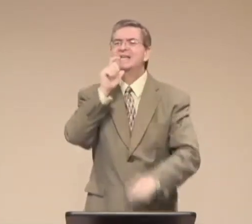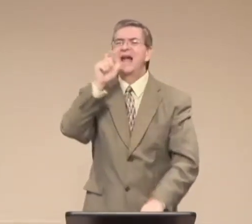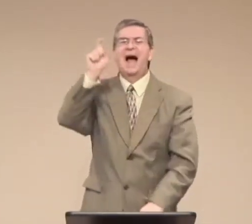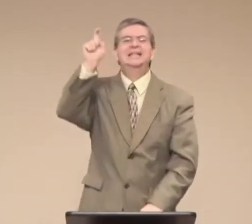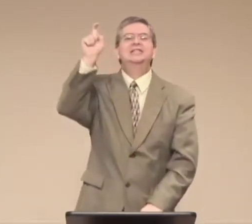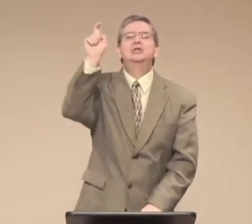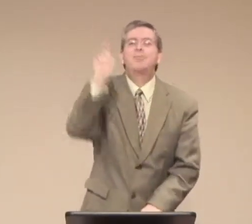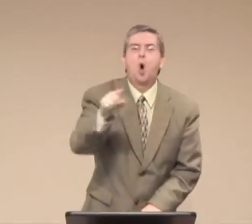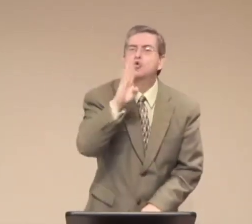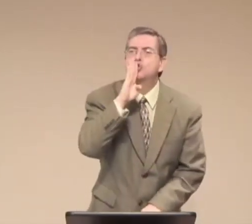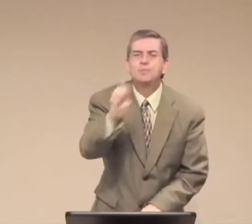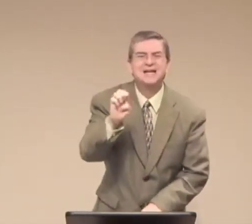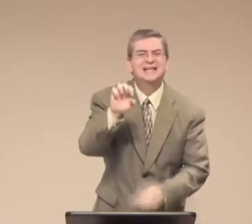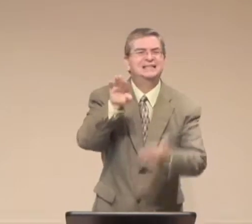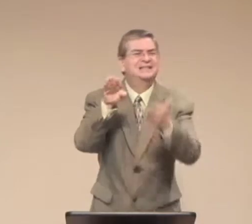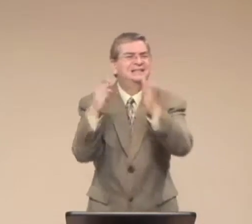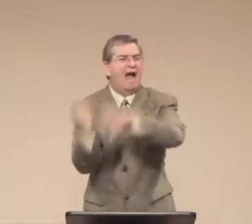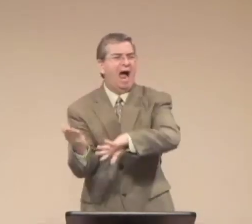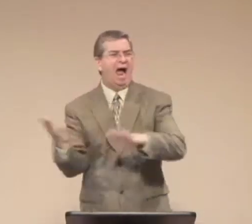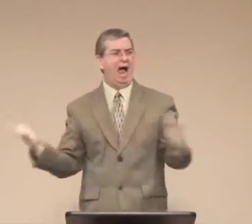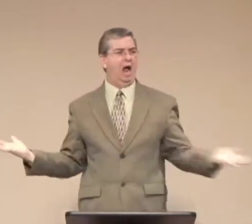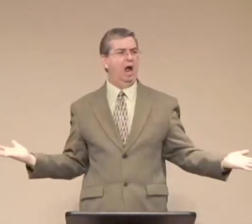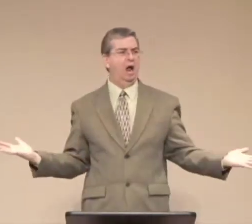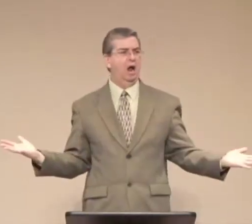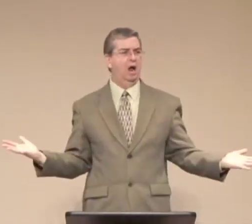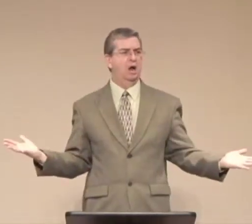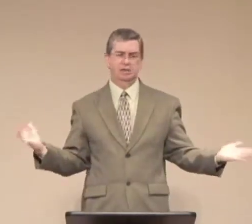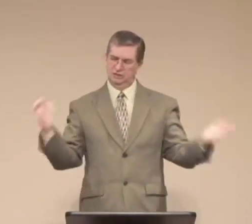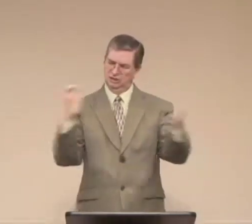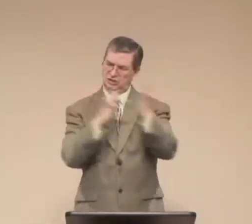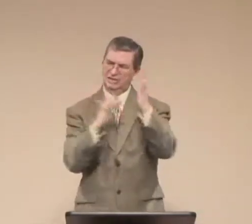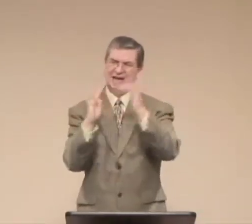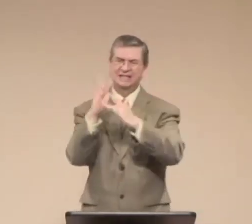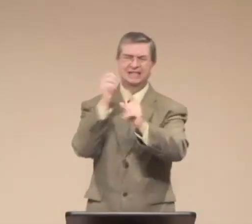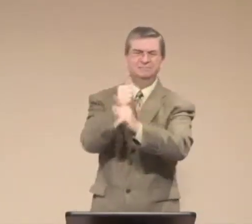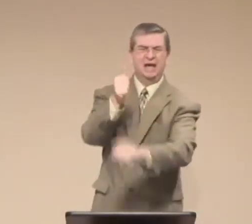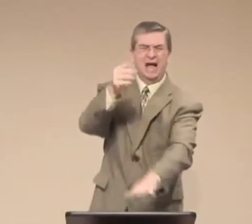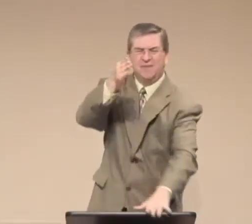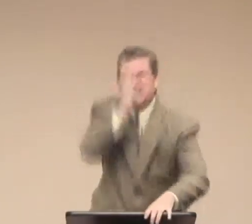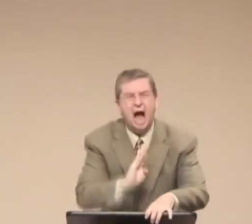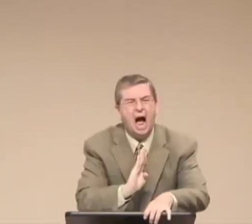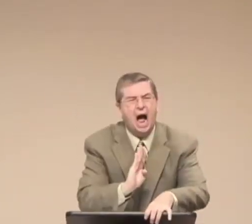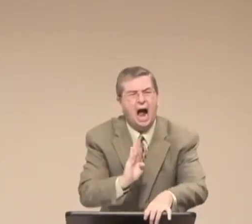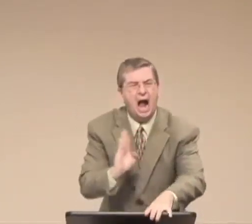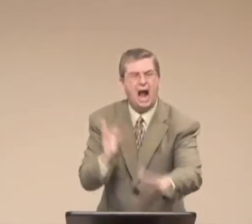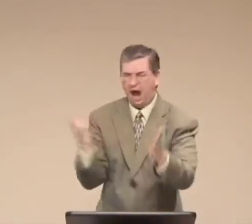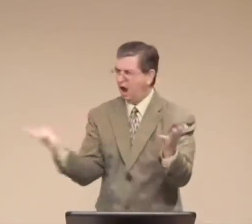great seeing her son like that. But she didn't want her son to be put to death.